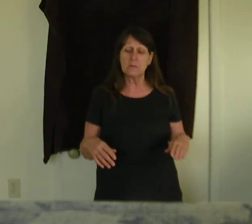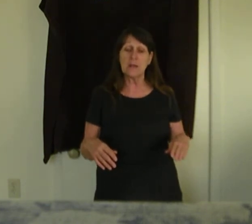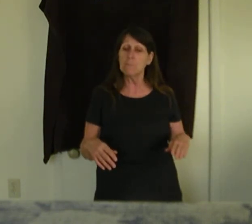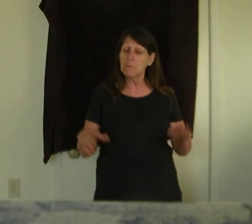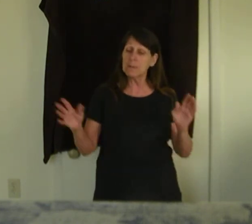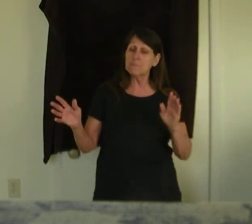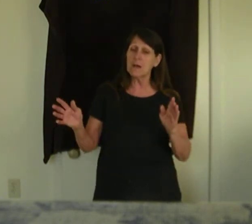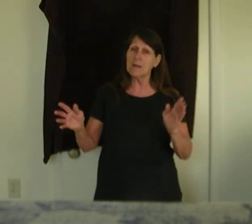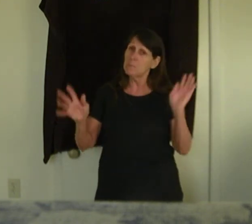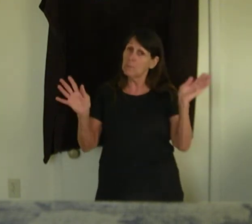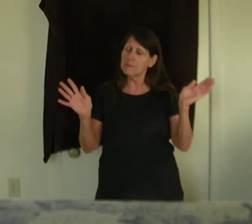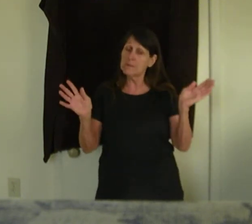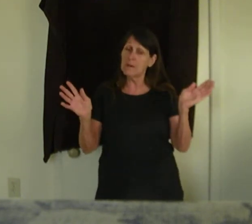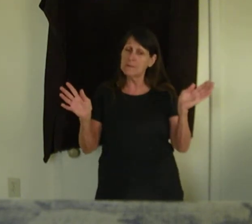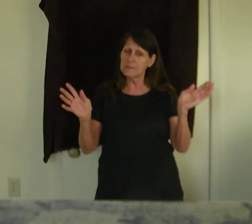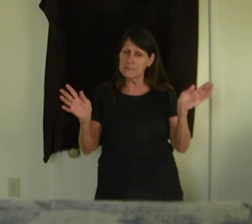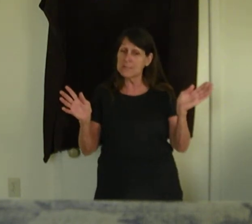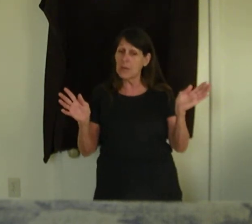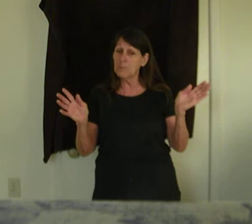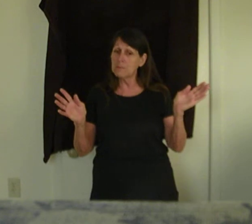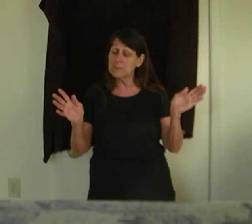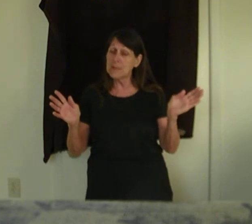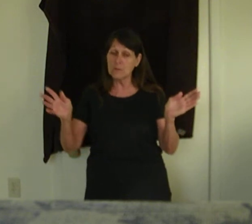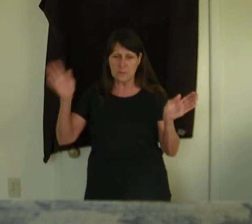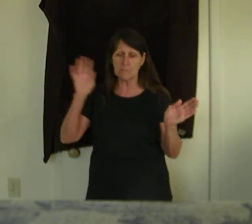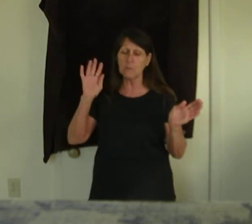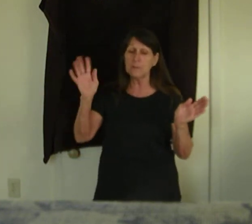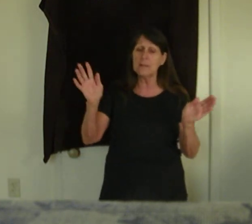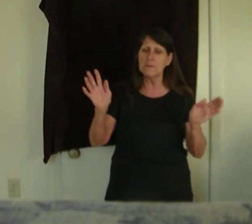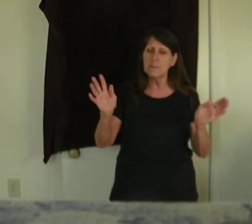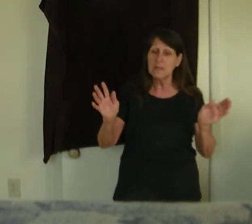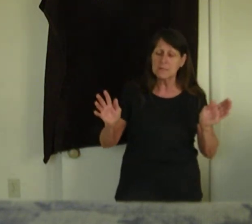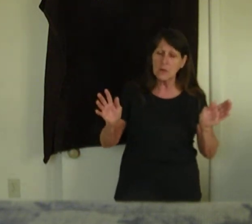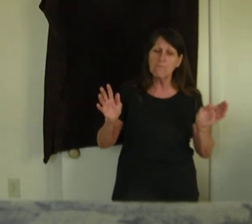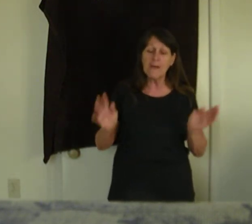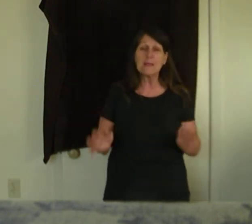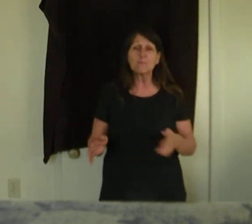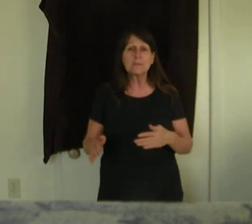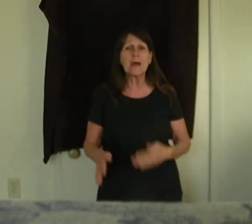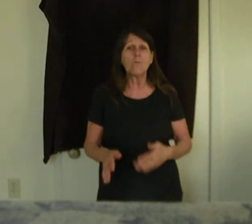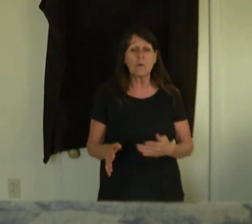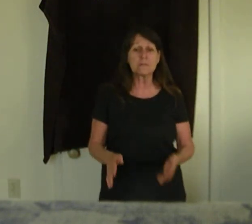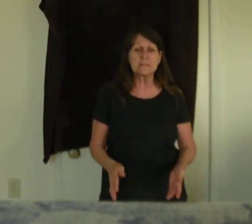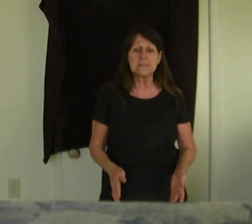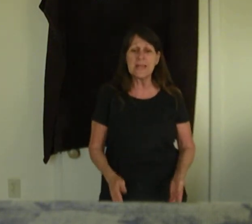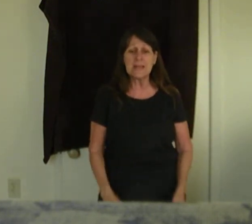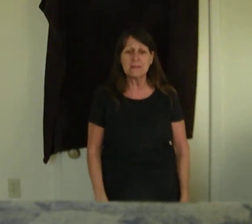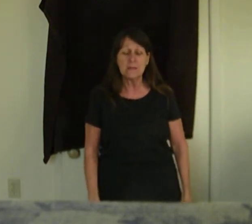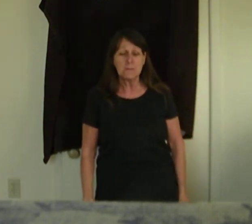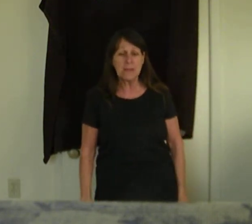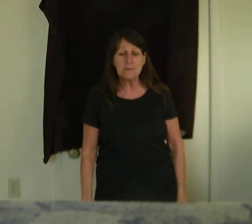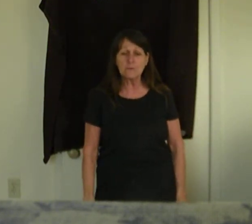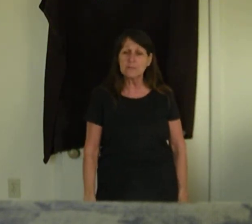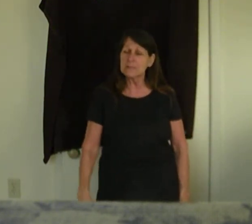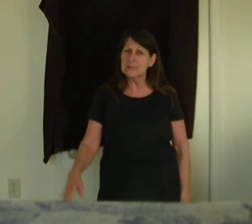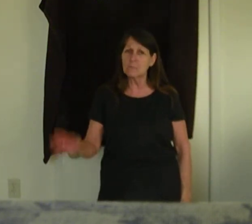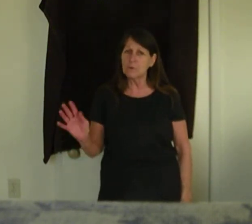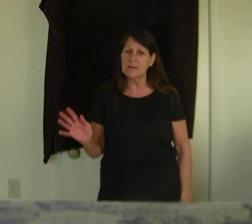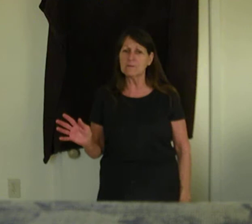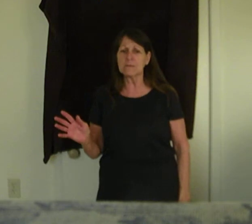so I'm going to believe God. I'm going believe God because he told me it was there. So I'm going to believe him. So faith without works is dead. Peter could have said, well, I don't think